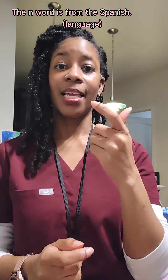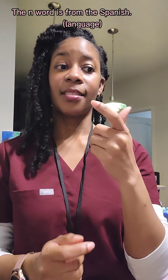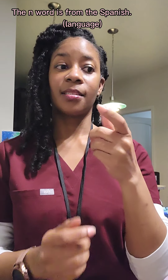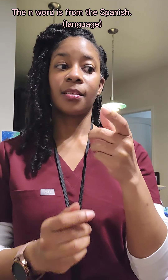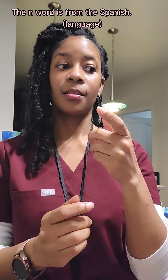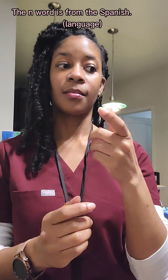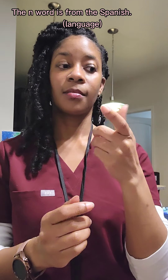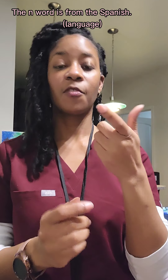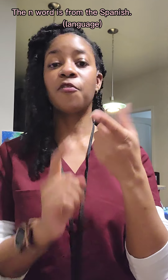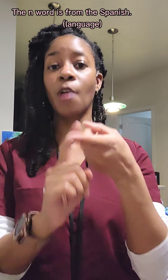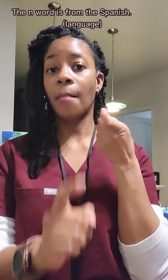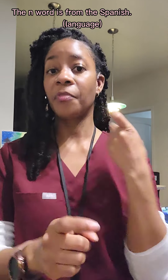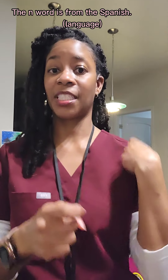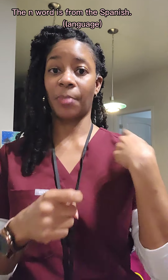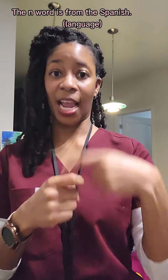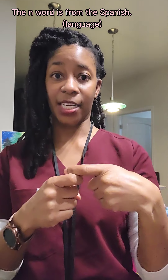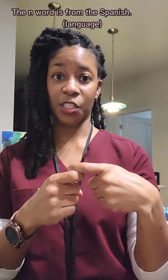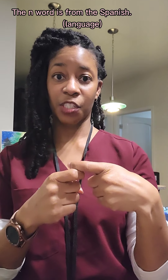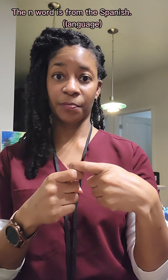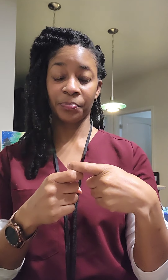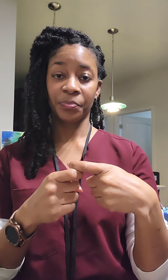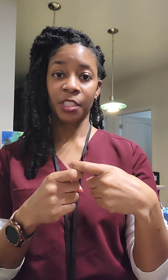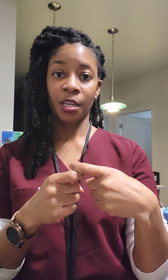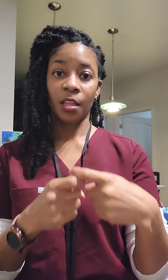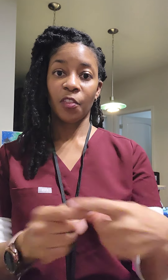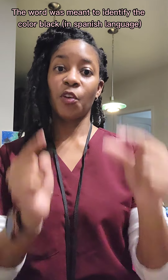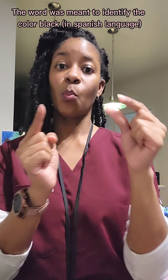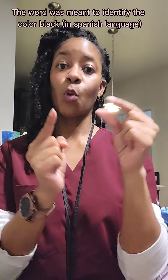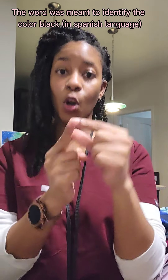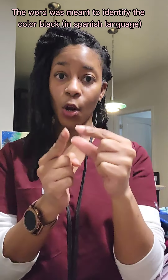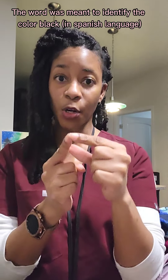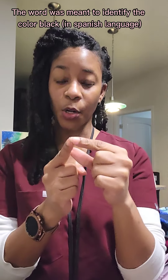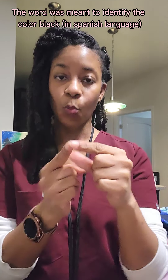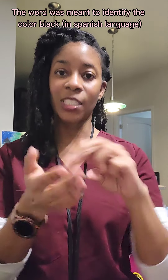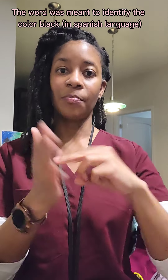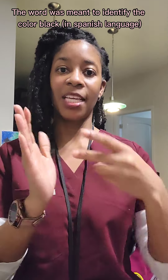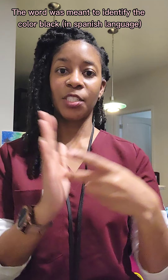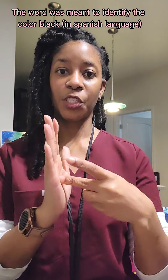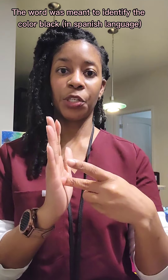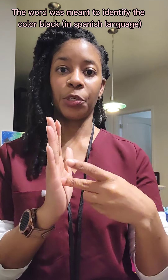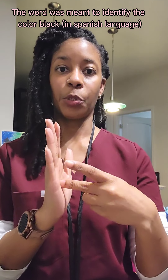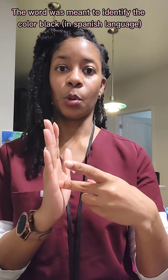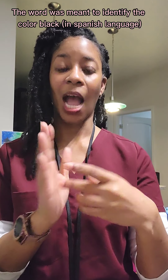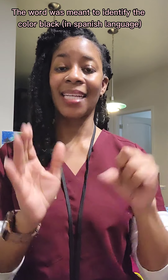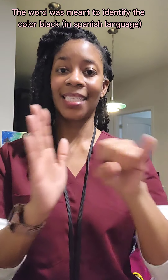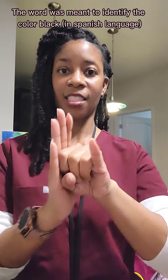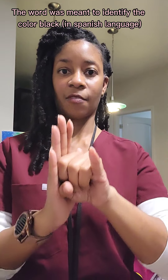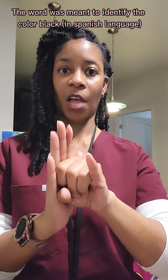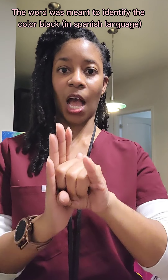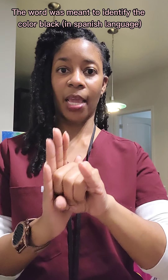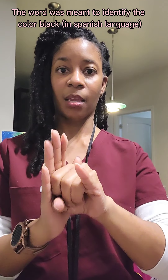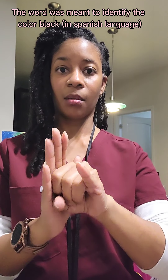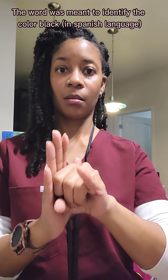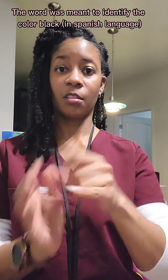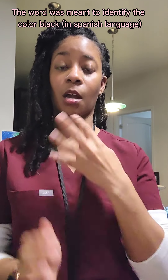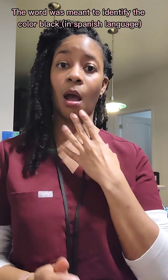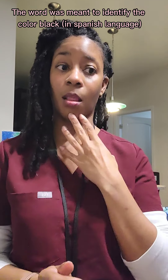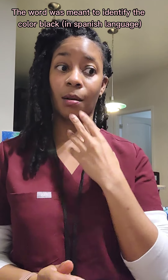from the Spanish. The word was meant to identify the color